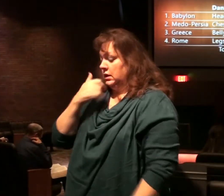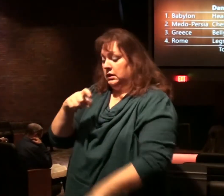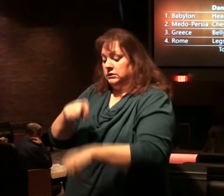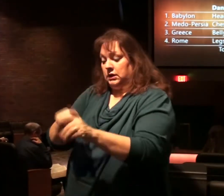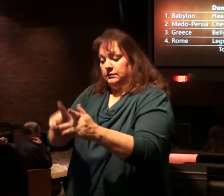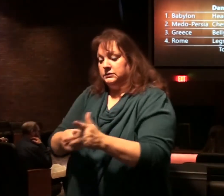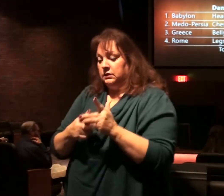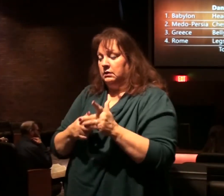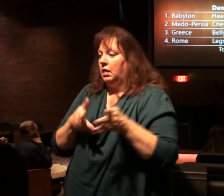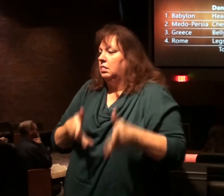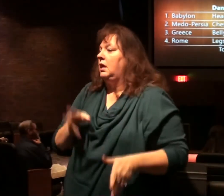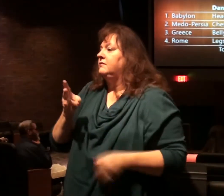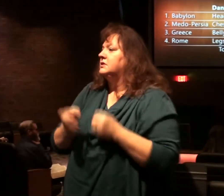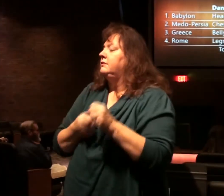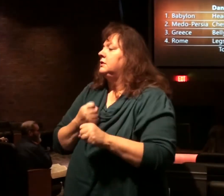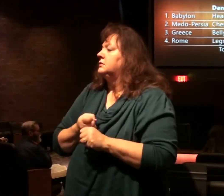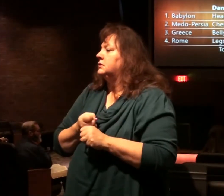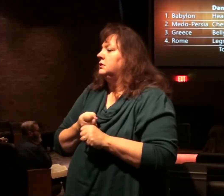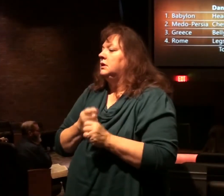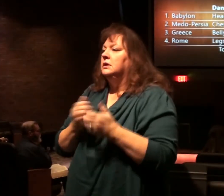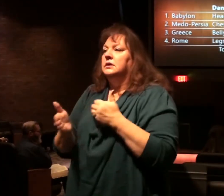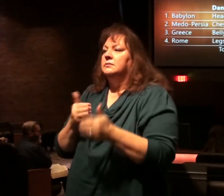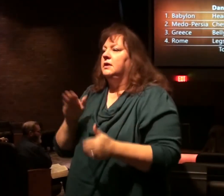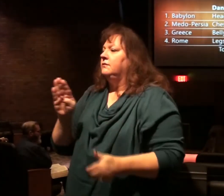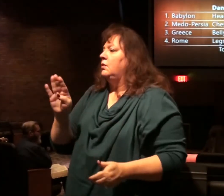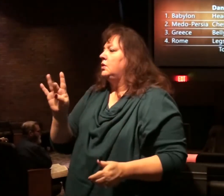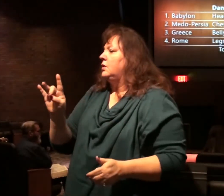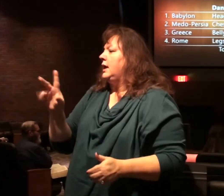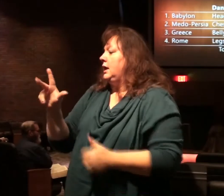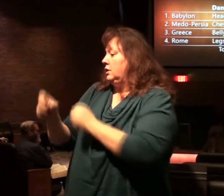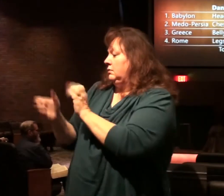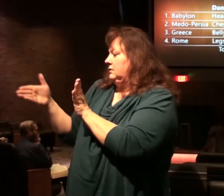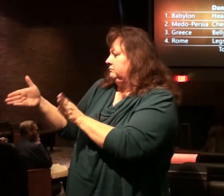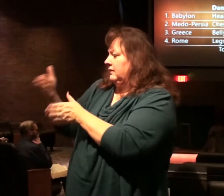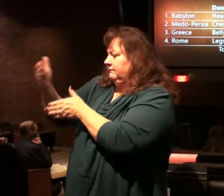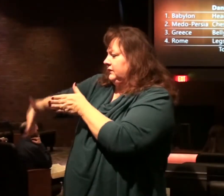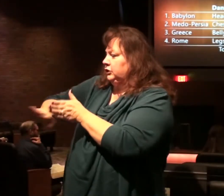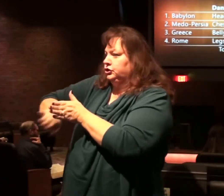We had seven years. It doesn't matter if we've had 483 years.